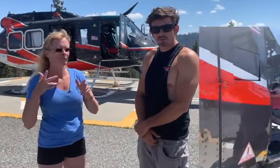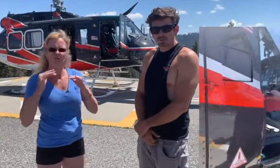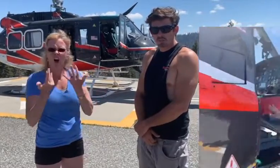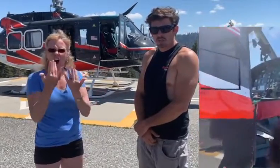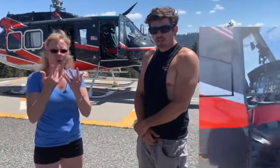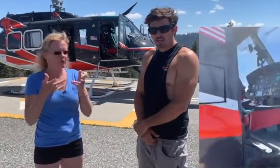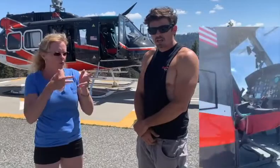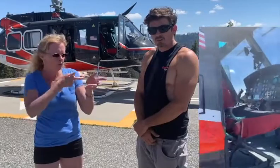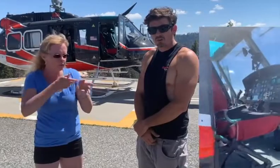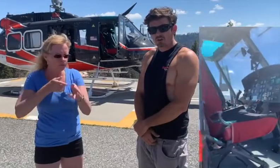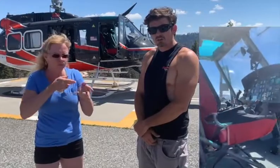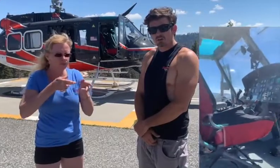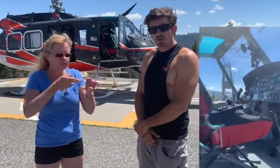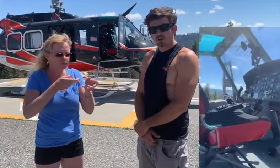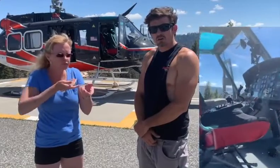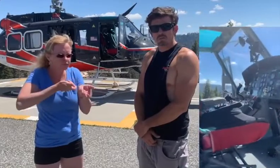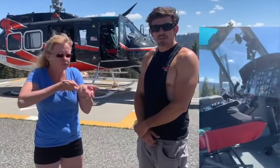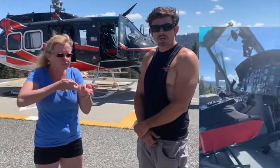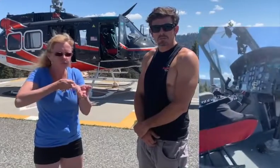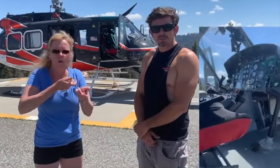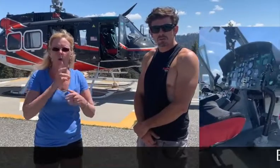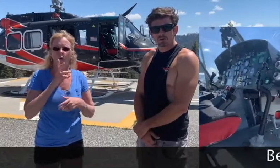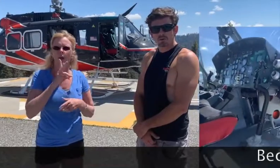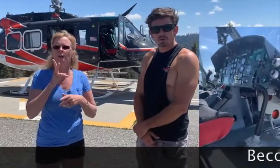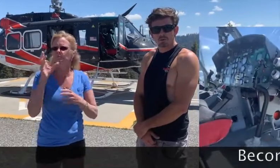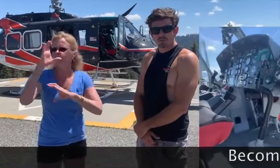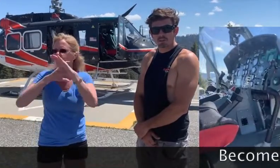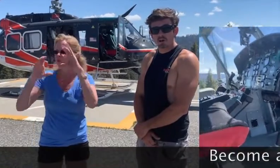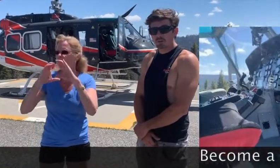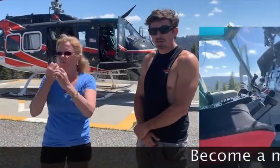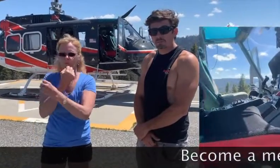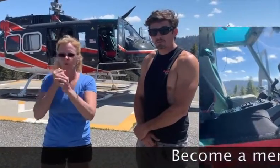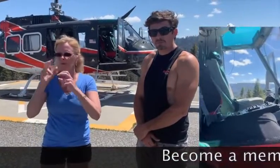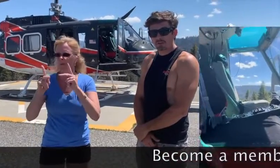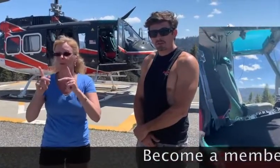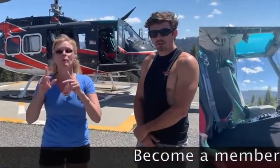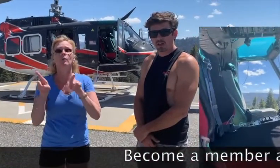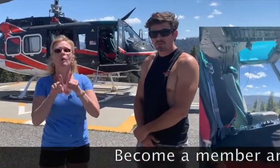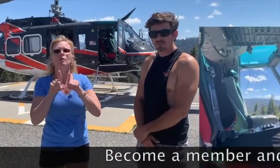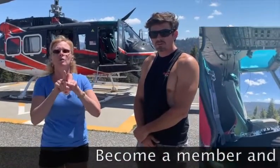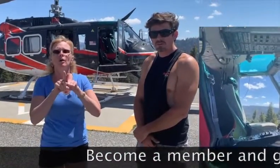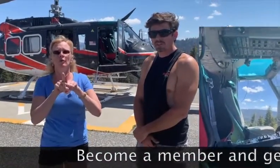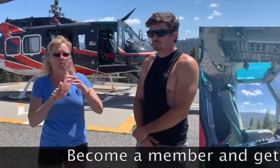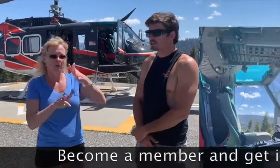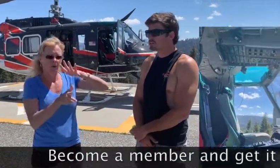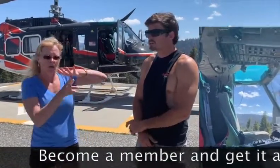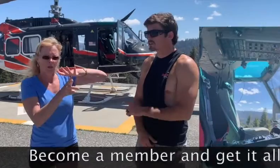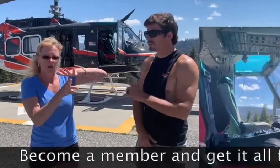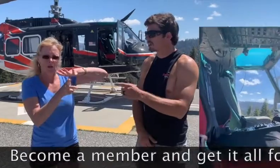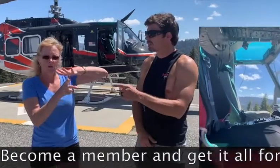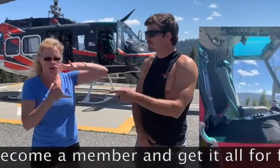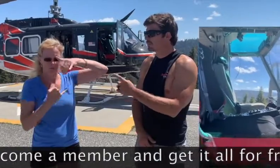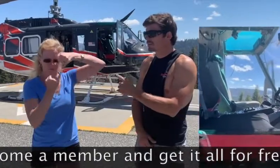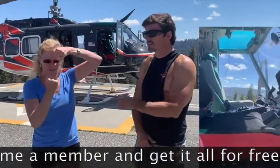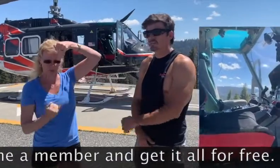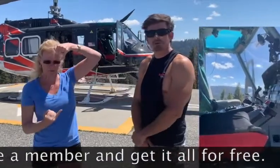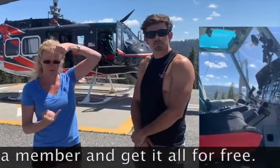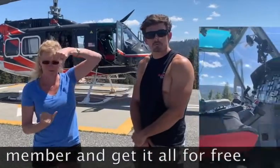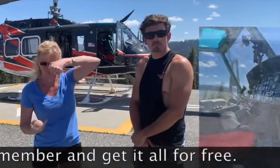And we also pick up people with a long cable from our helicopter and insert them and pick them up from the